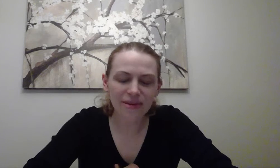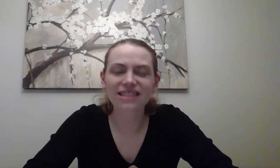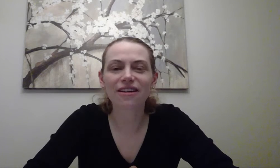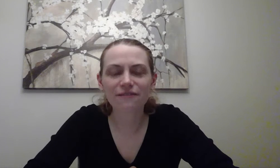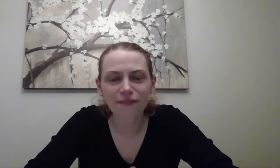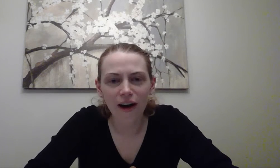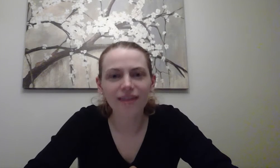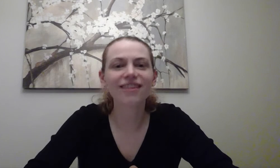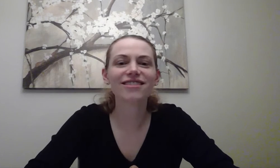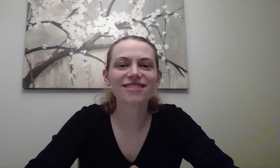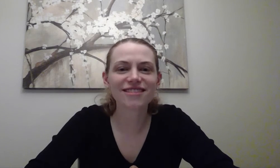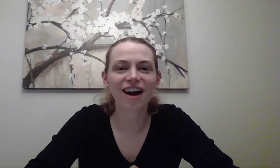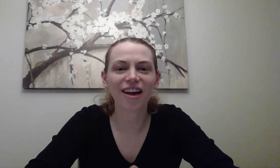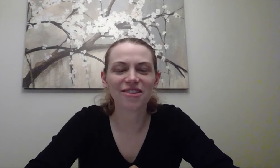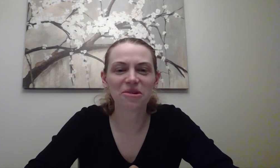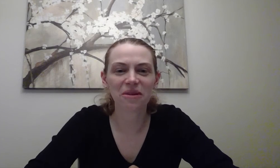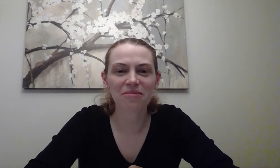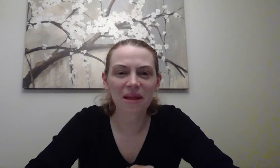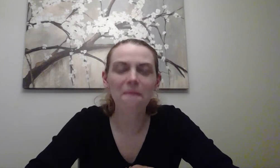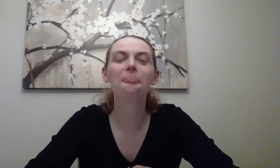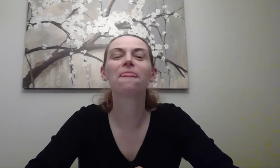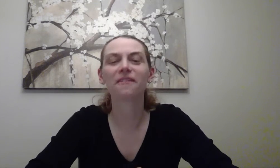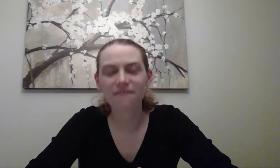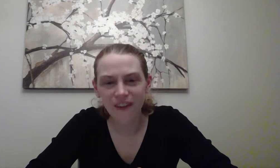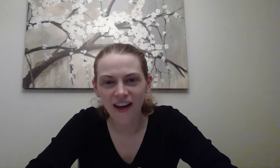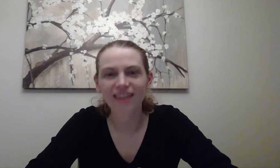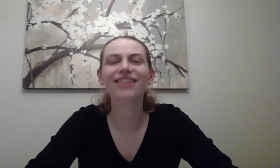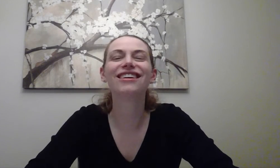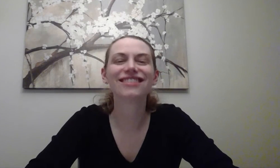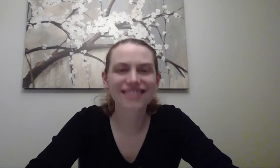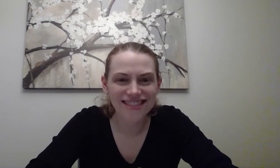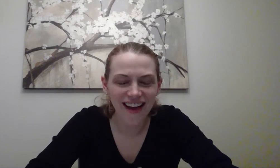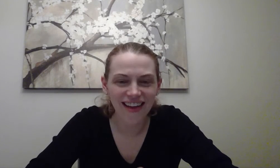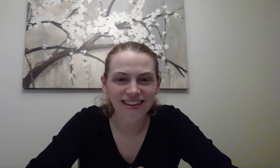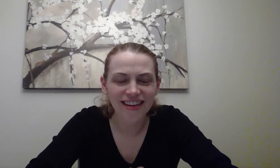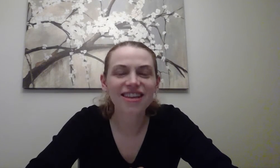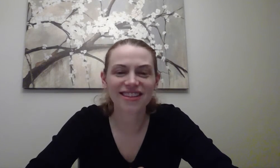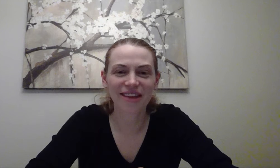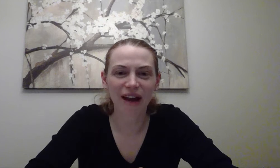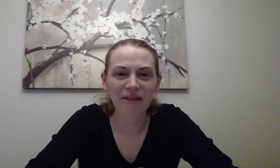one is fun, sun. Do it with me. Fun, sun. Do they rhyme?